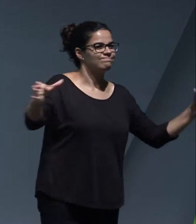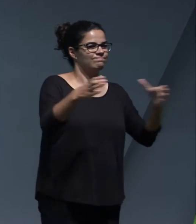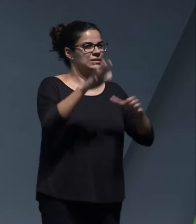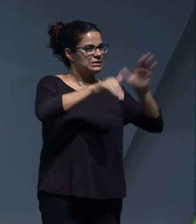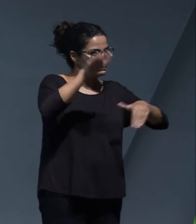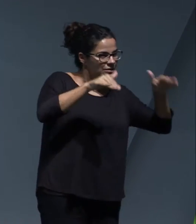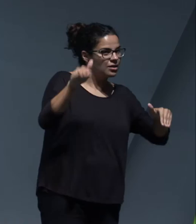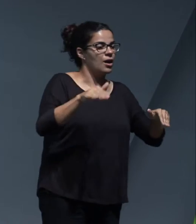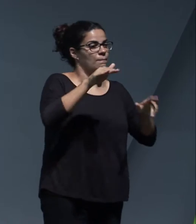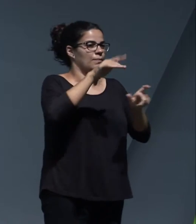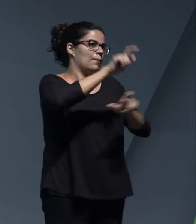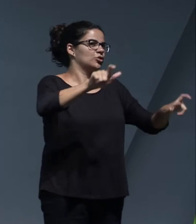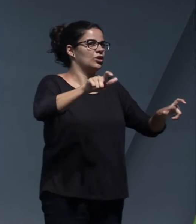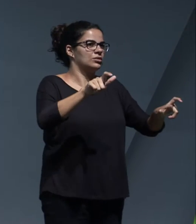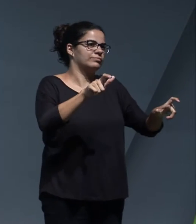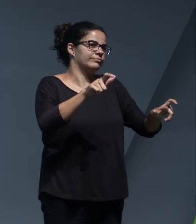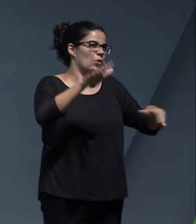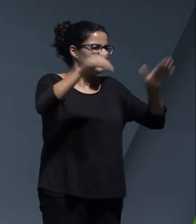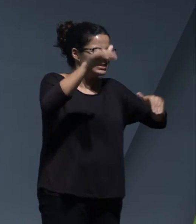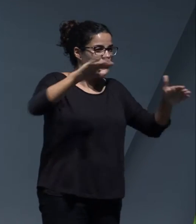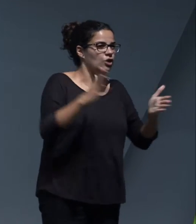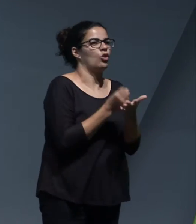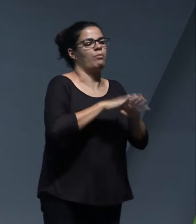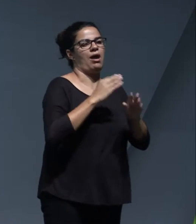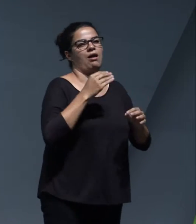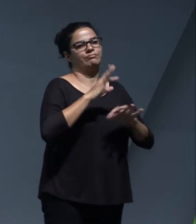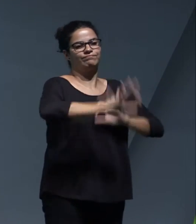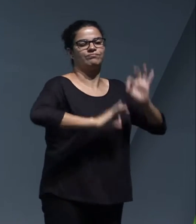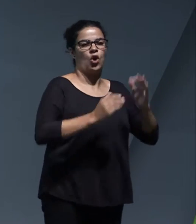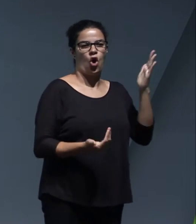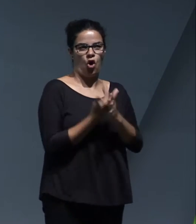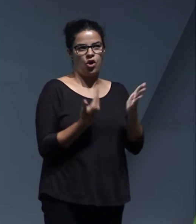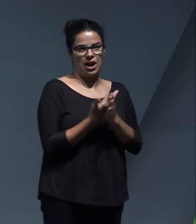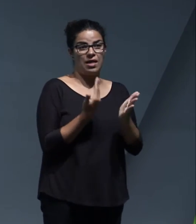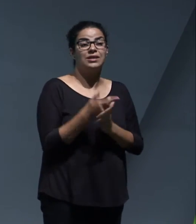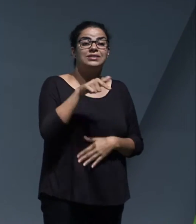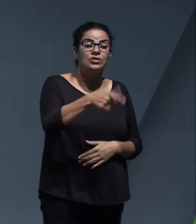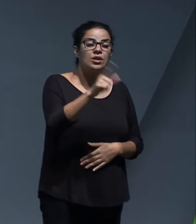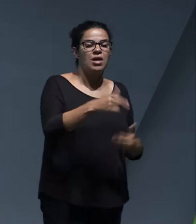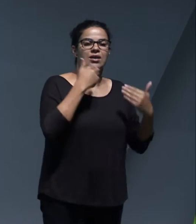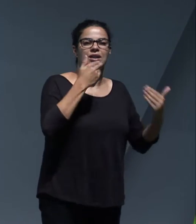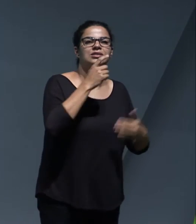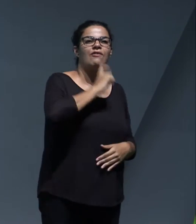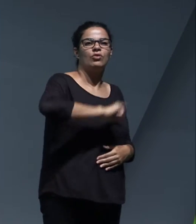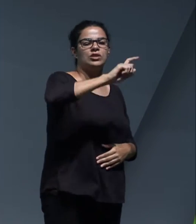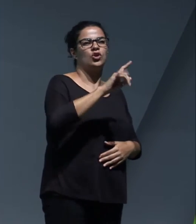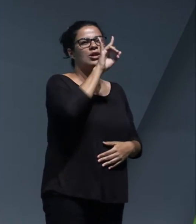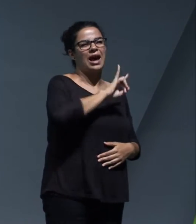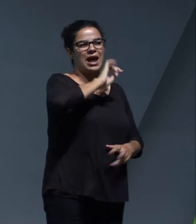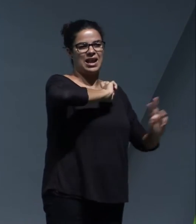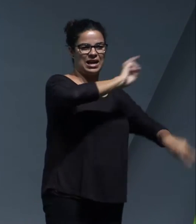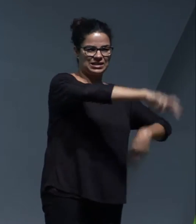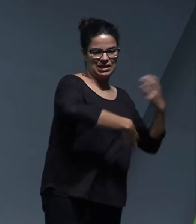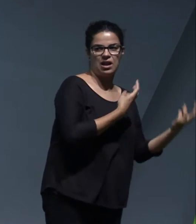together for a conference. And this too is thanks to the foundation